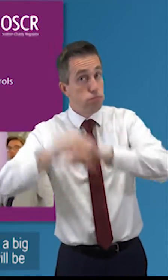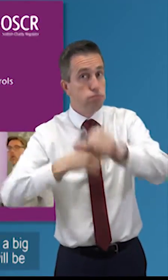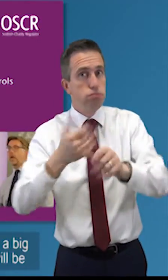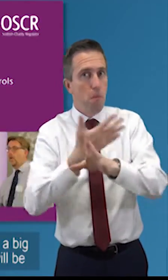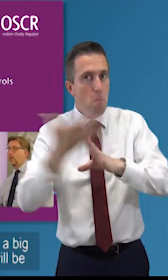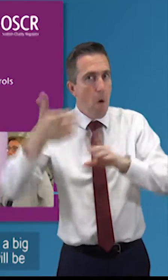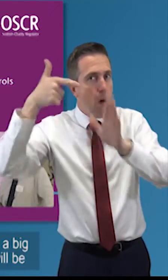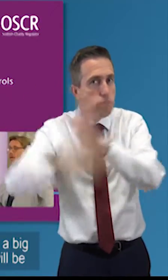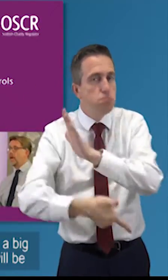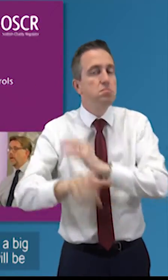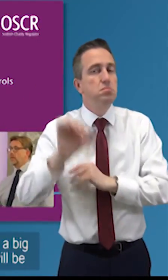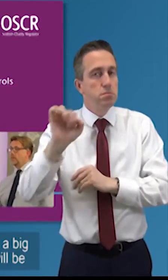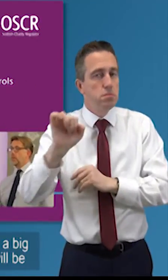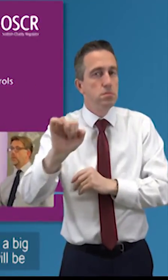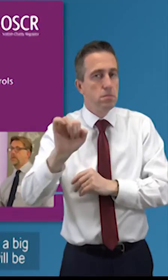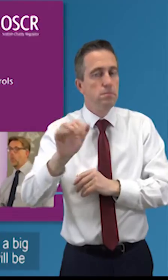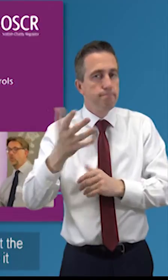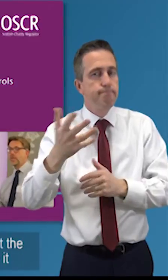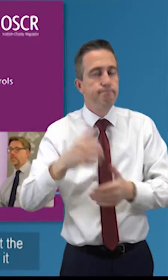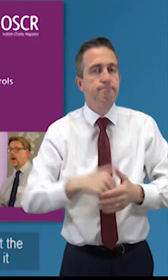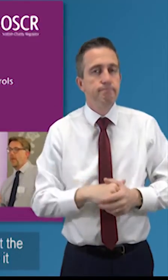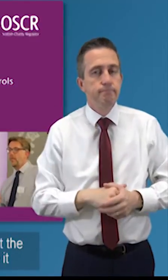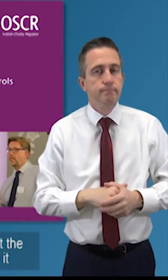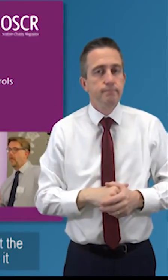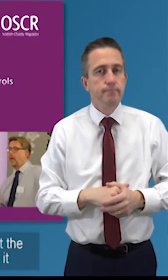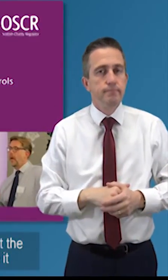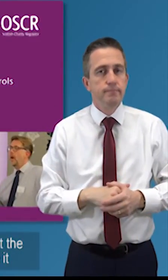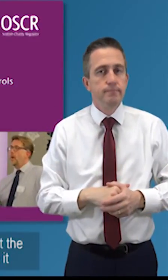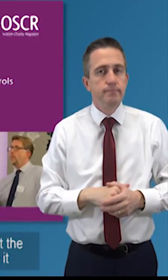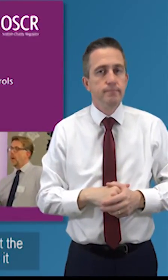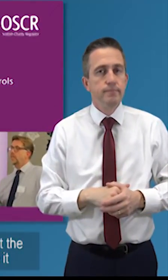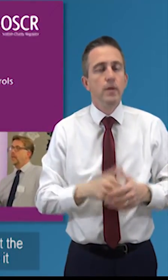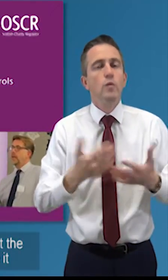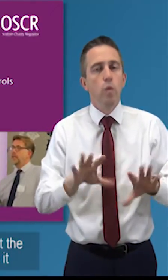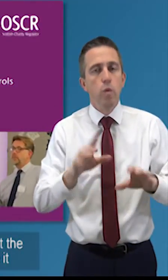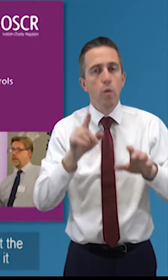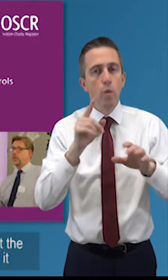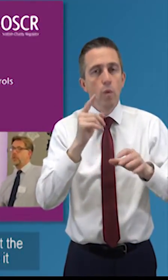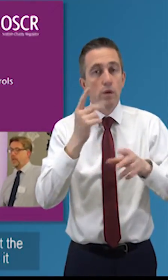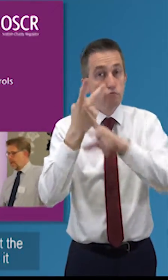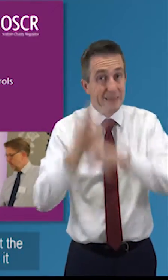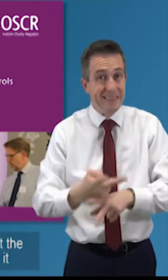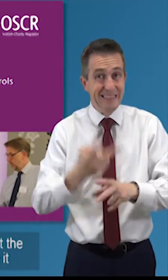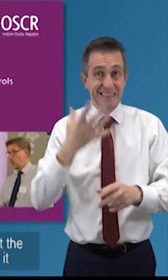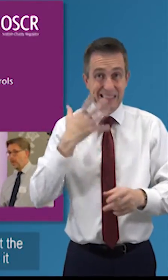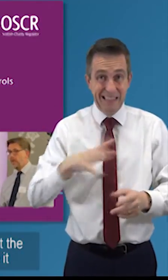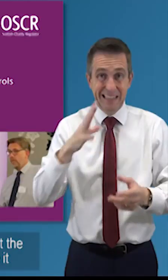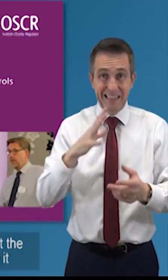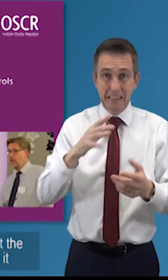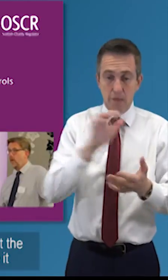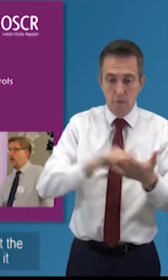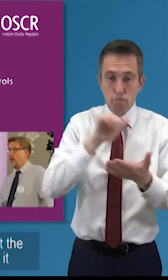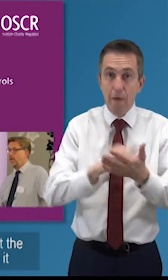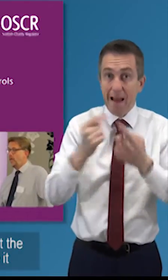uh quite complex and that will be most of your time uh but it's making sure that you get the appropriate